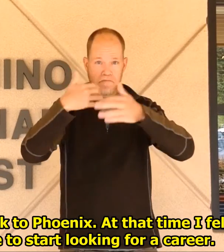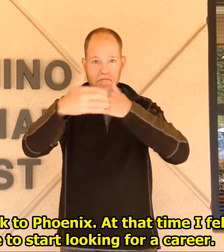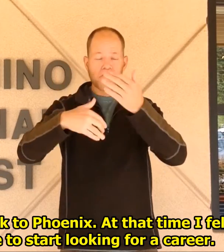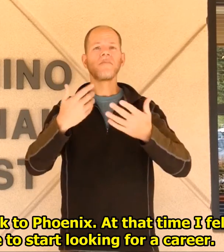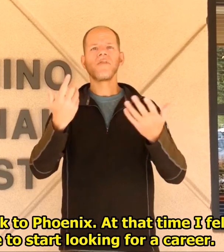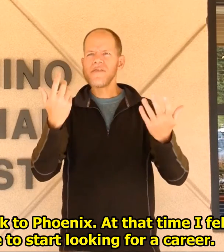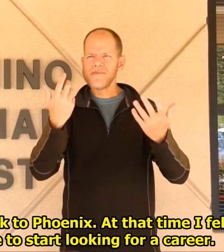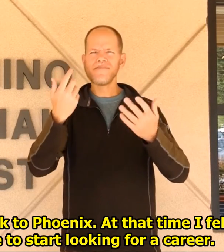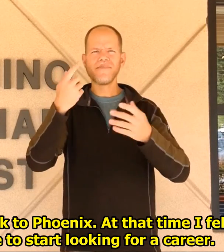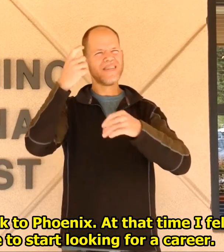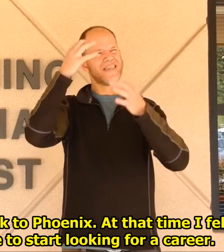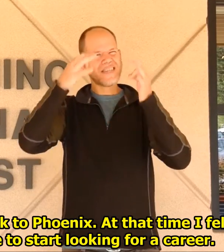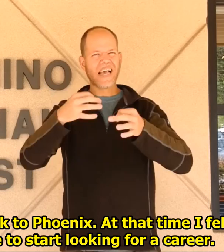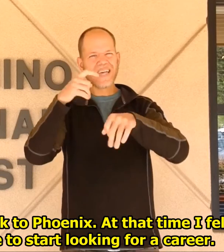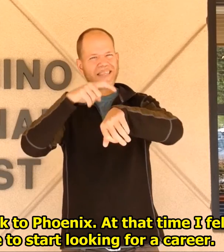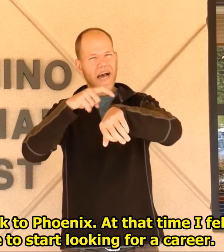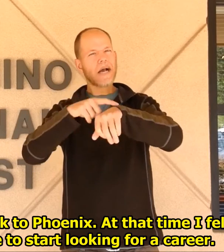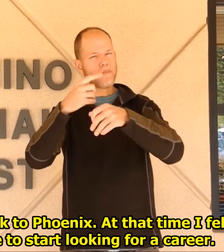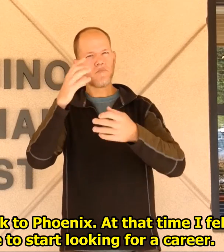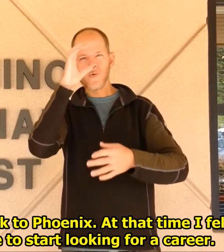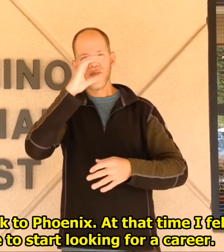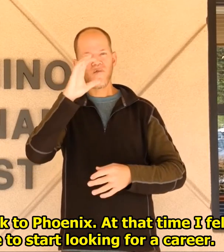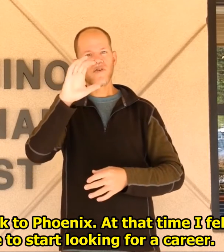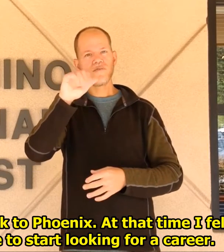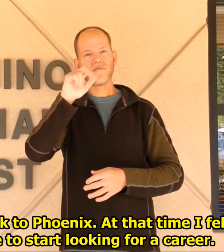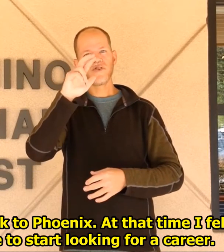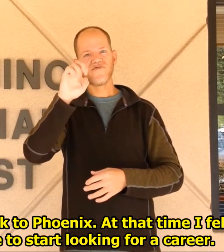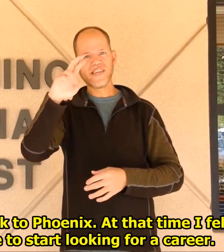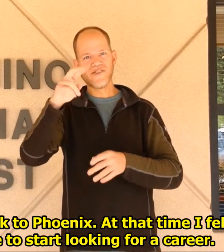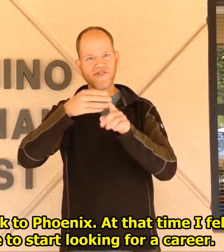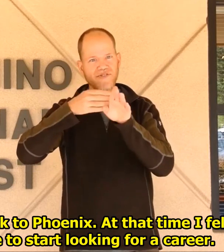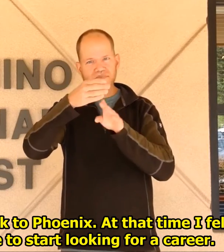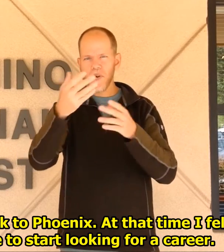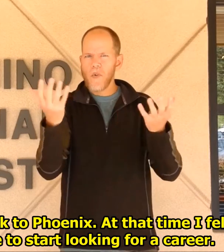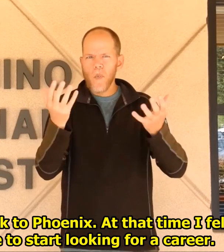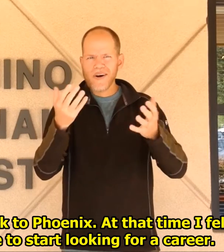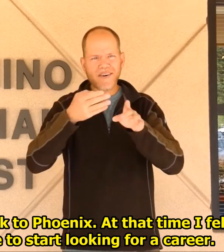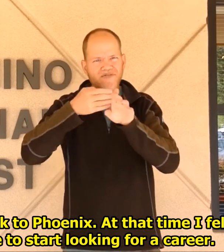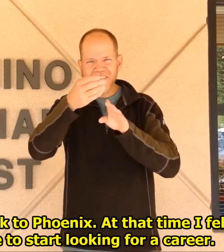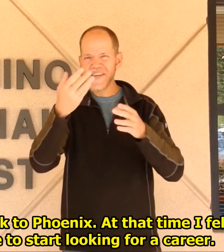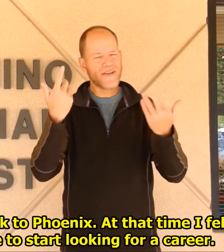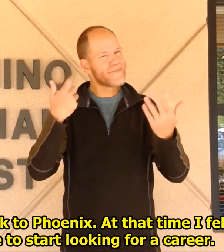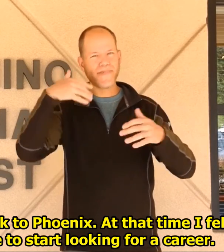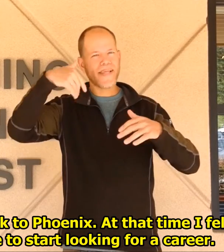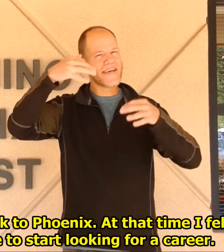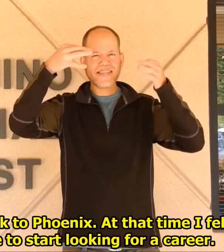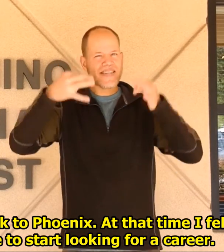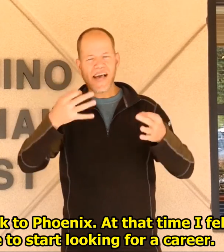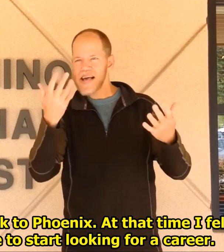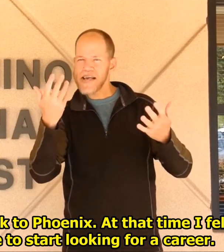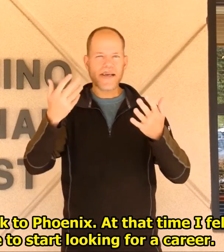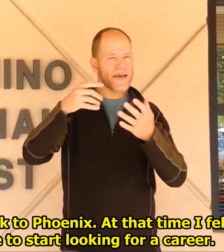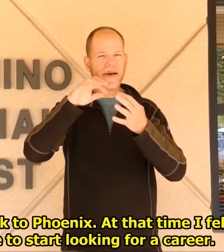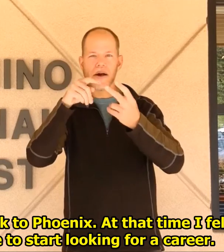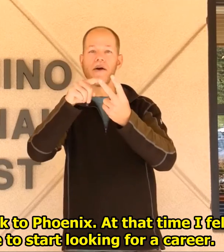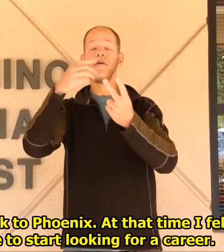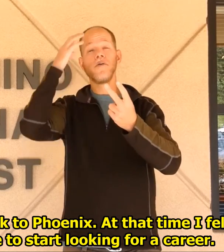I decided to move back to Phoenix. At that time I felt like it was the right time to start looking for a career.